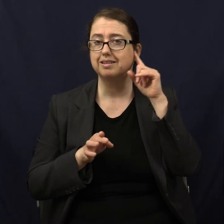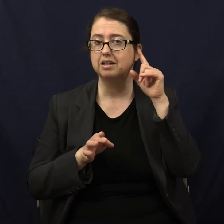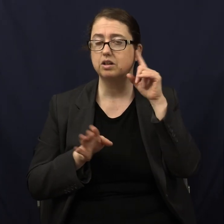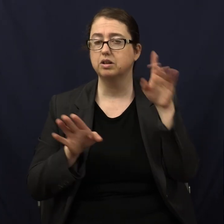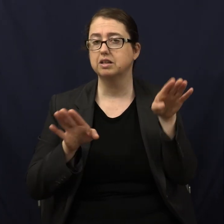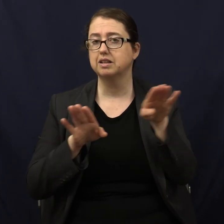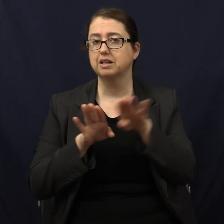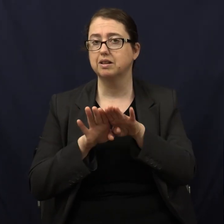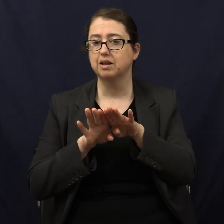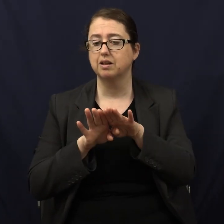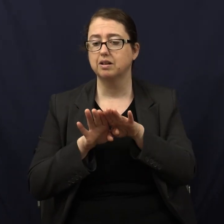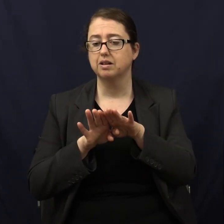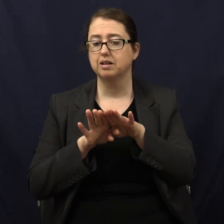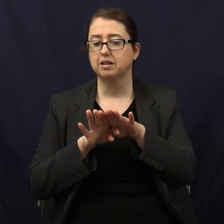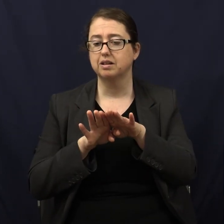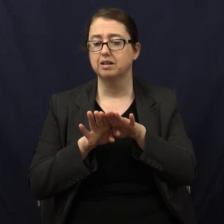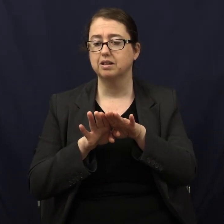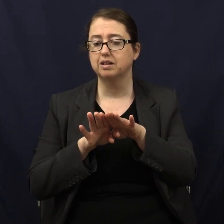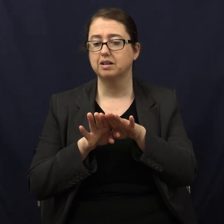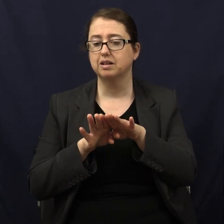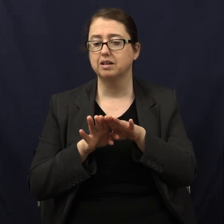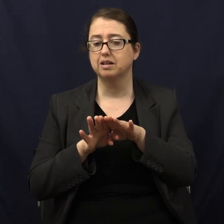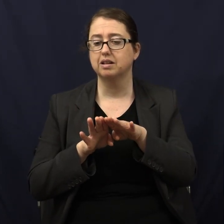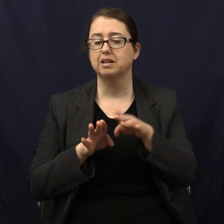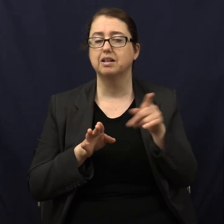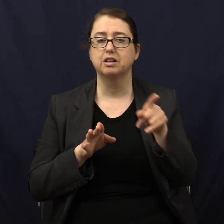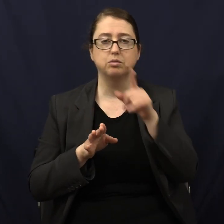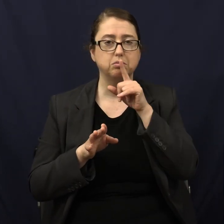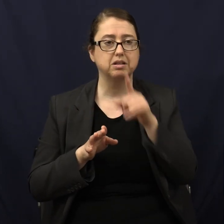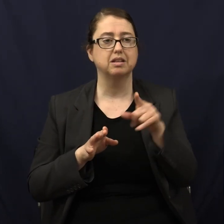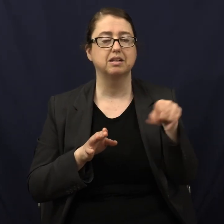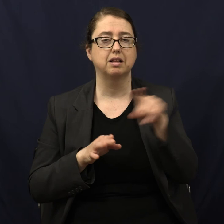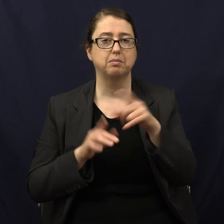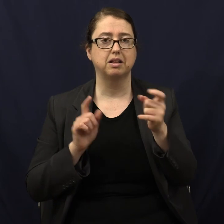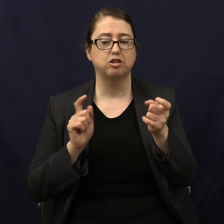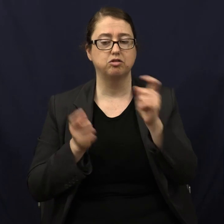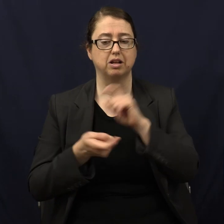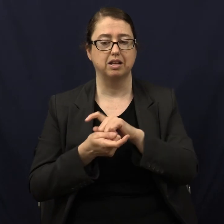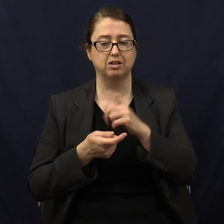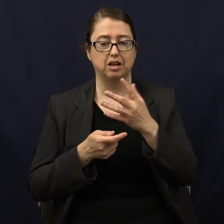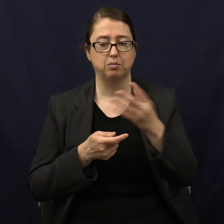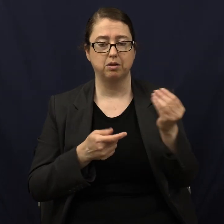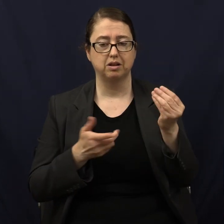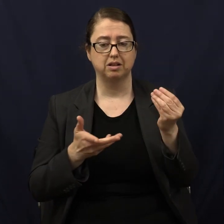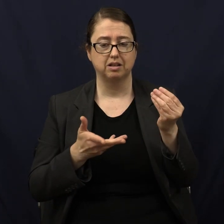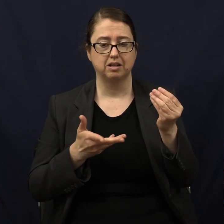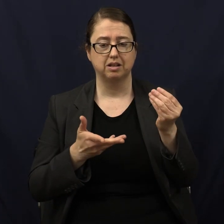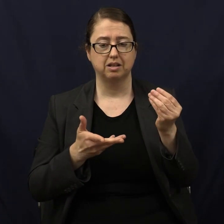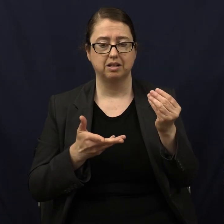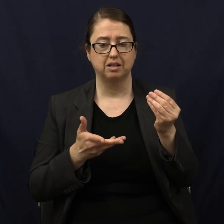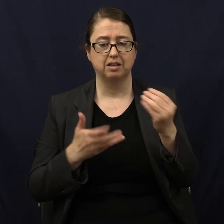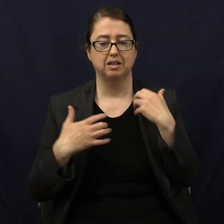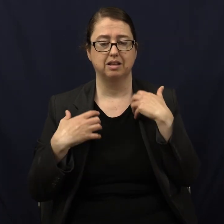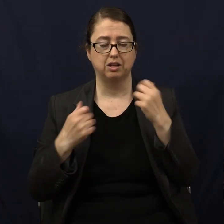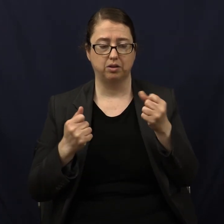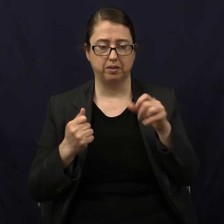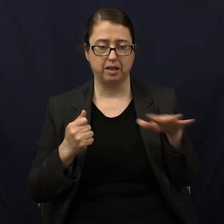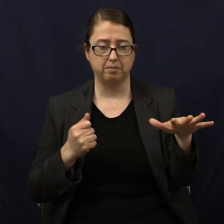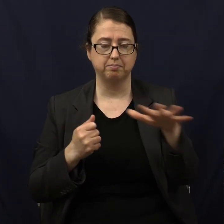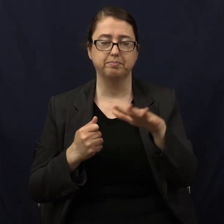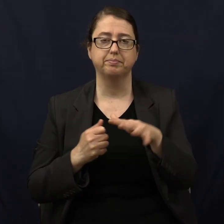They closed, lest they should see with their eyes, hear with their ears, understand with heart, and should be converted, and what? I should heal them.